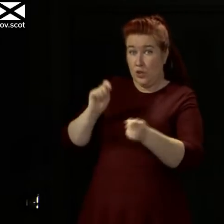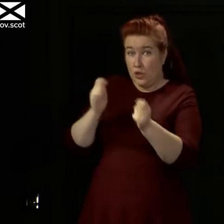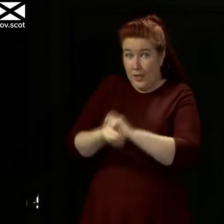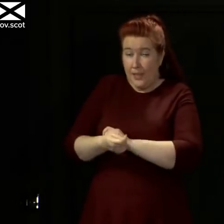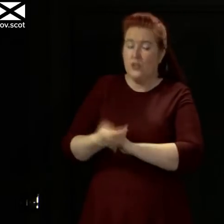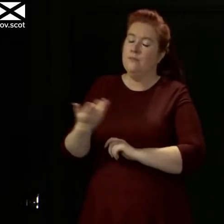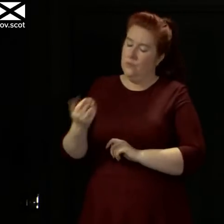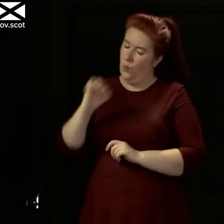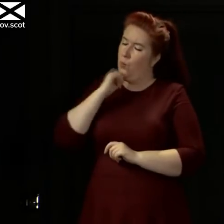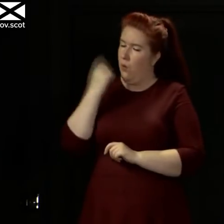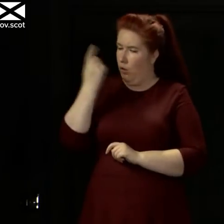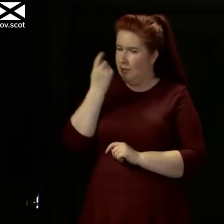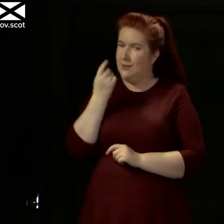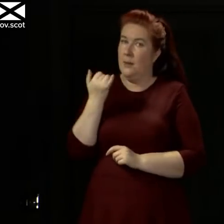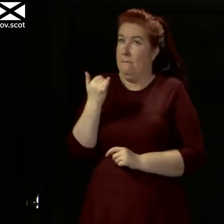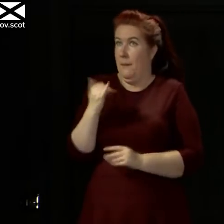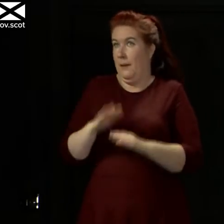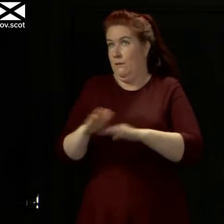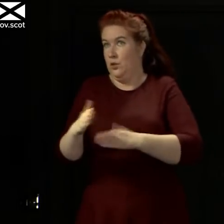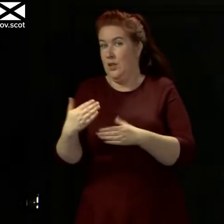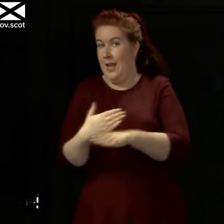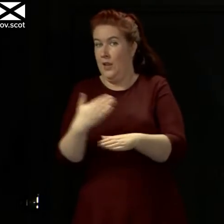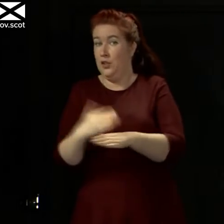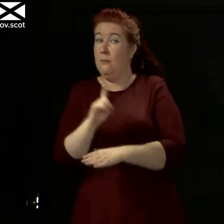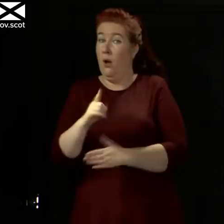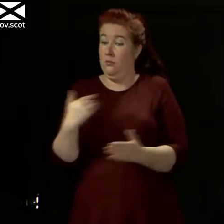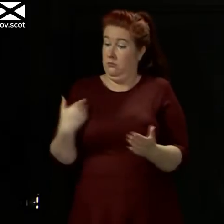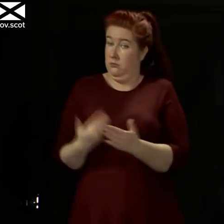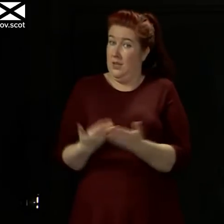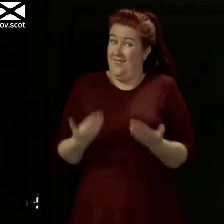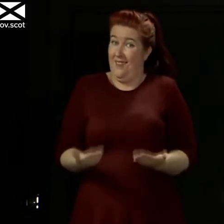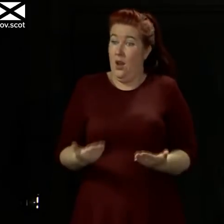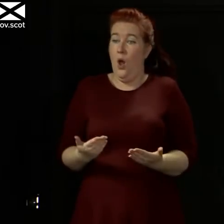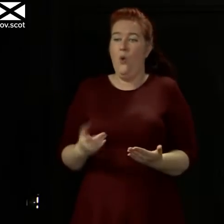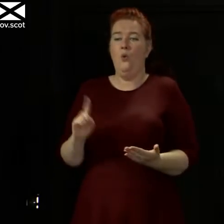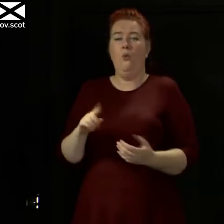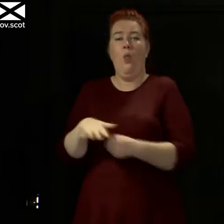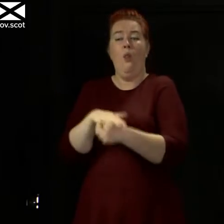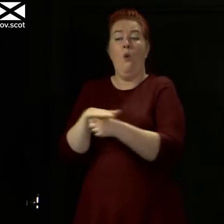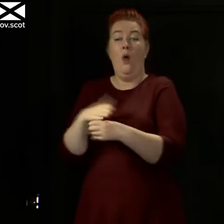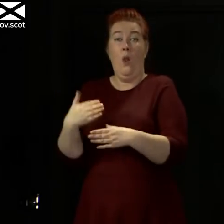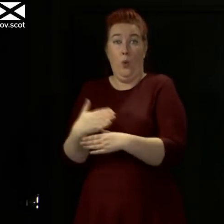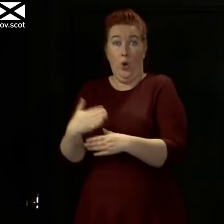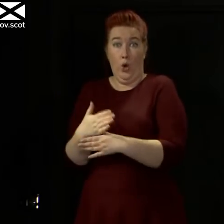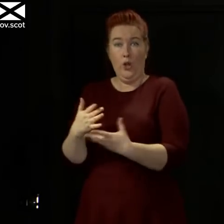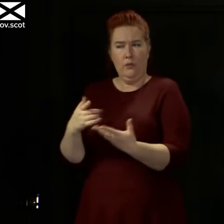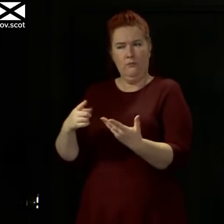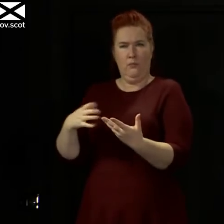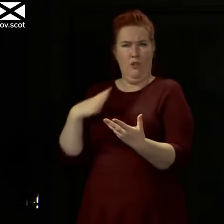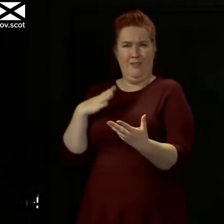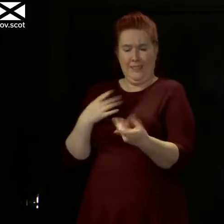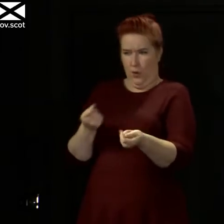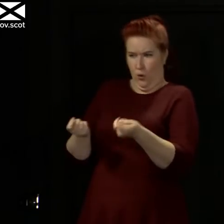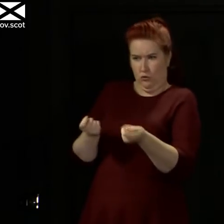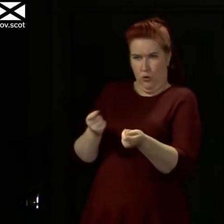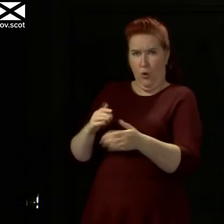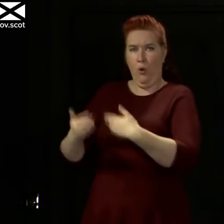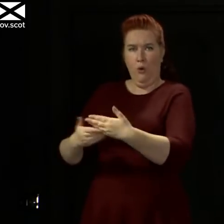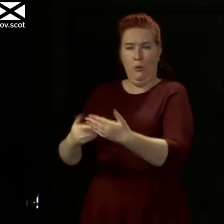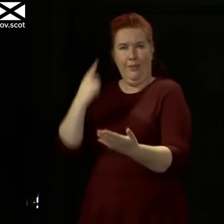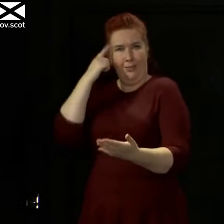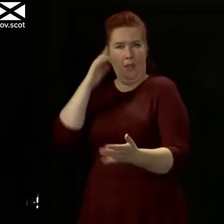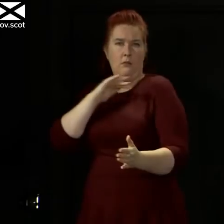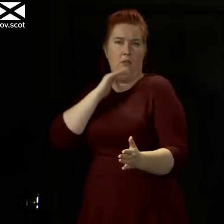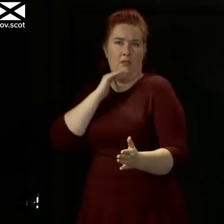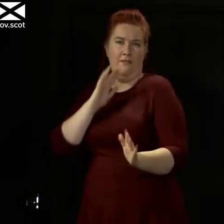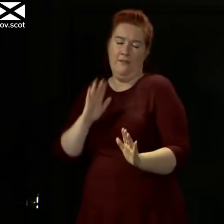we will consider if other action is necessary. But at this stage, the work that has been done locally to keep this under control, we think is